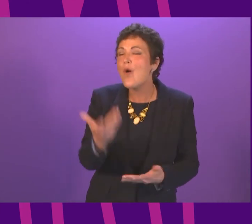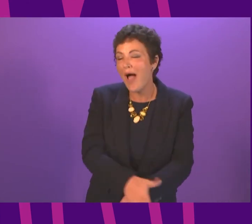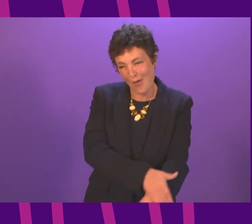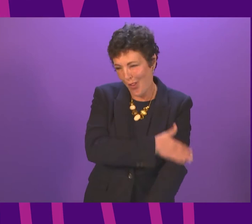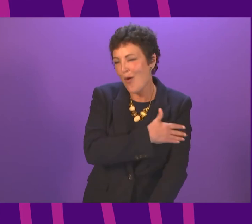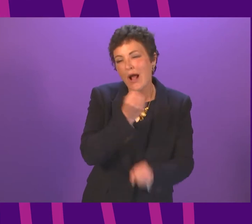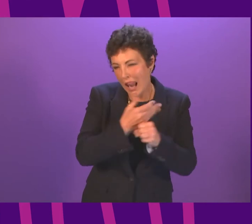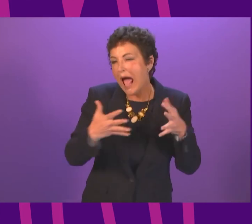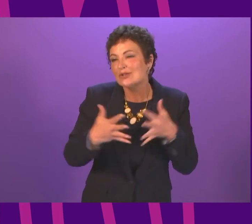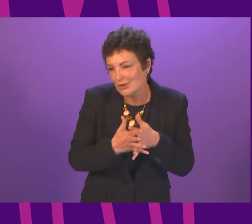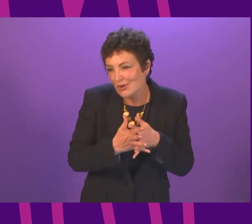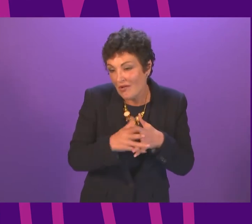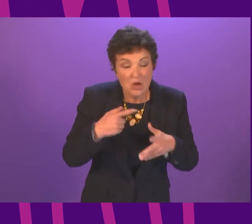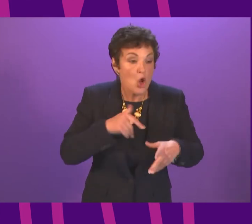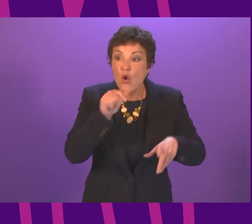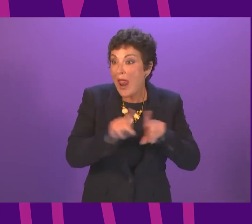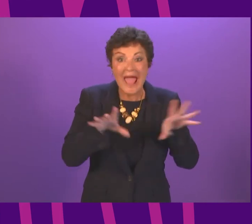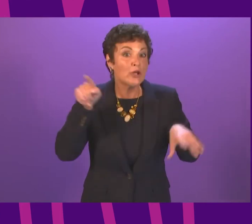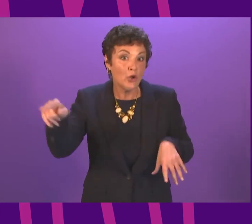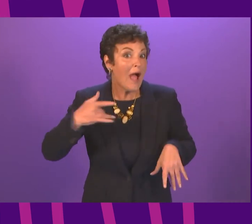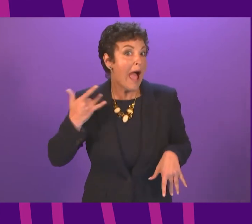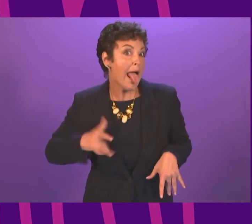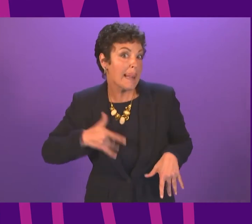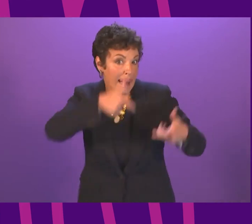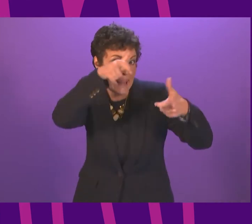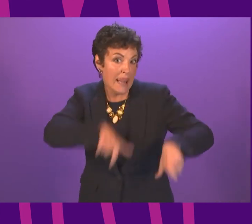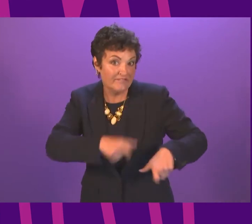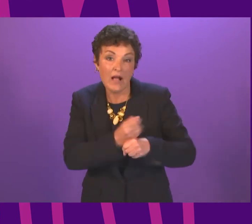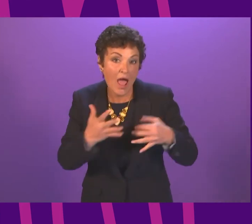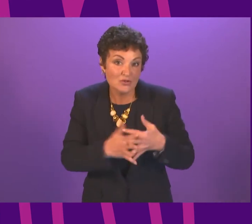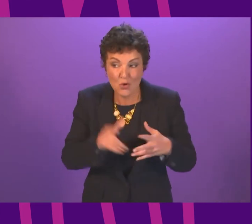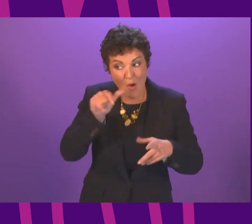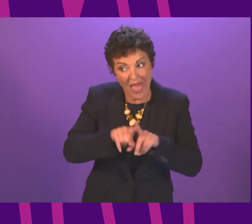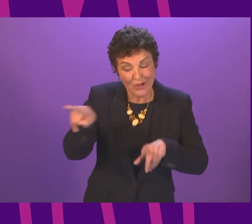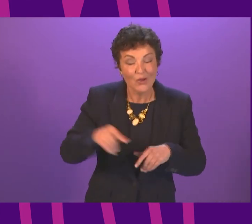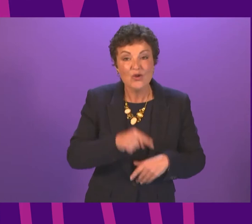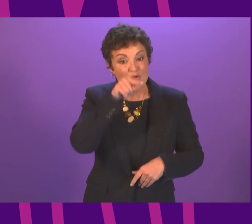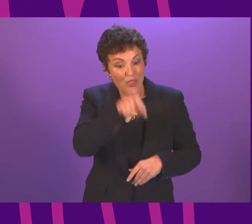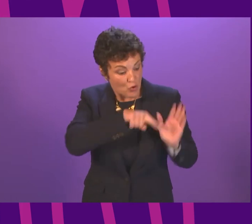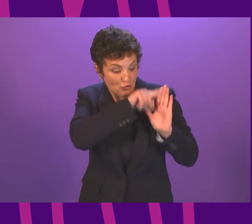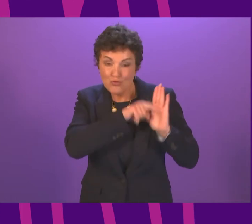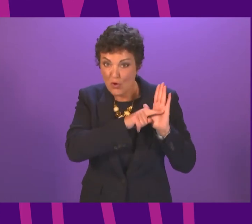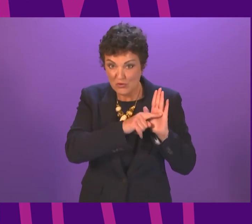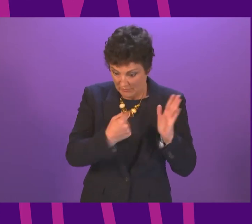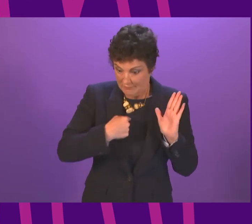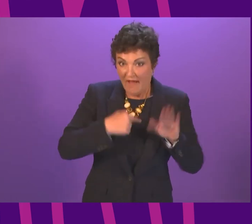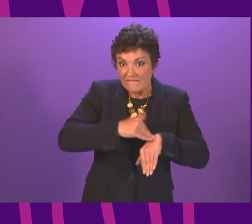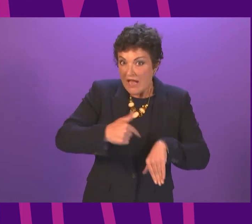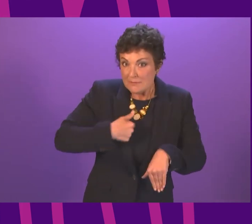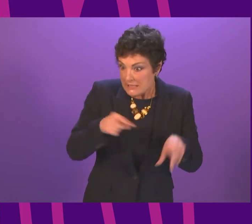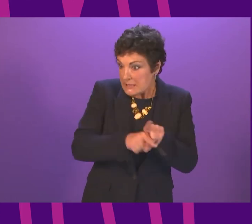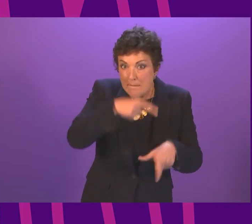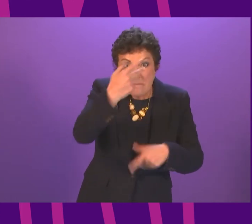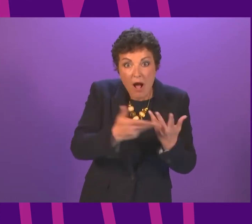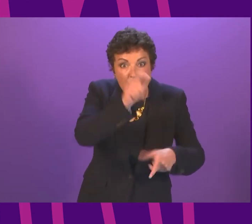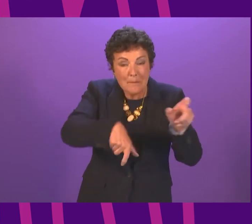because, unlike him, I am a resident of the city of Glasgow. So, these restrictions apply to me just as they apply to others.